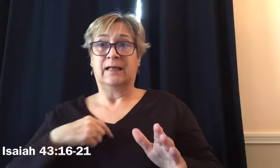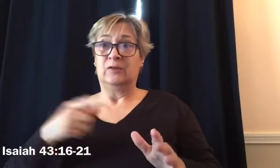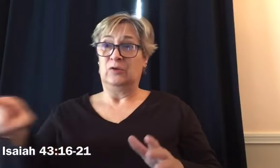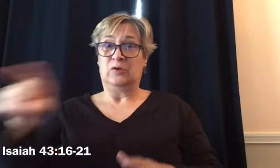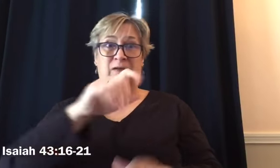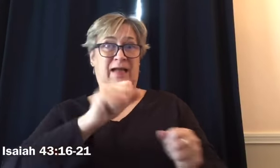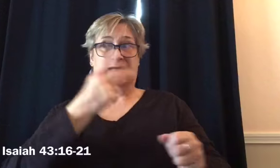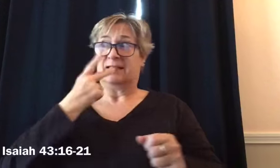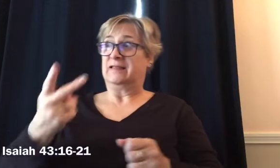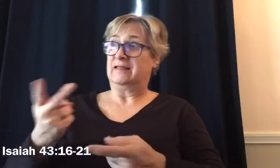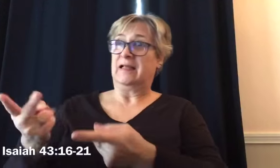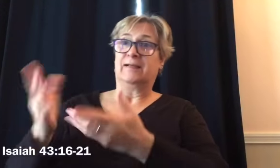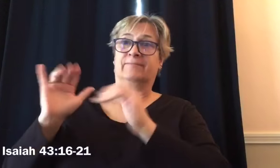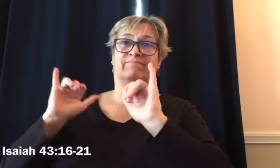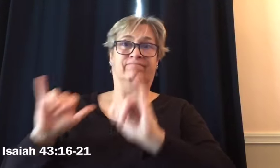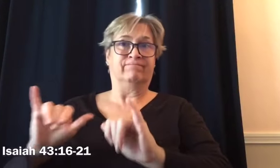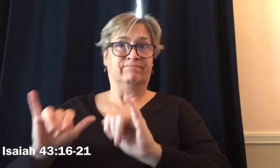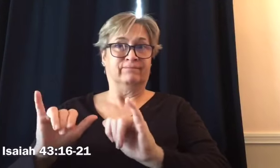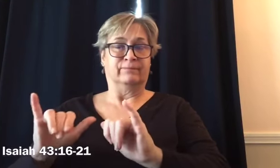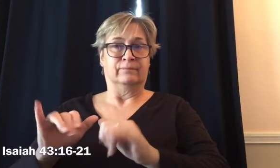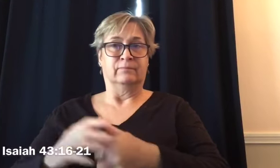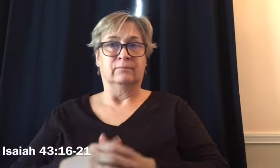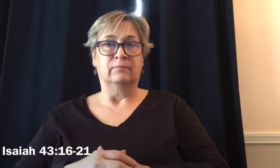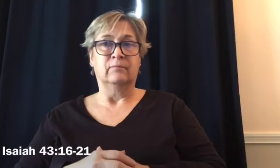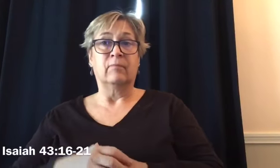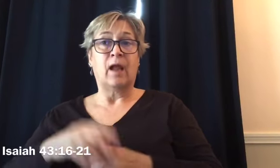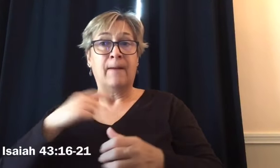Now it springs forth. Do not perceive it.